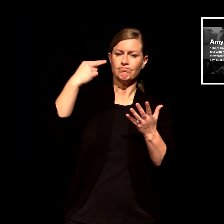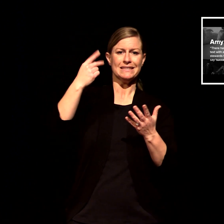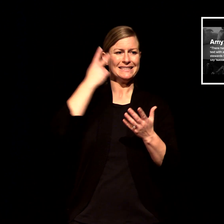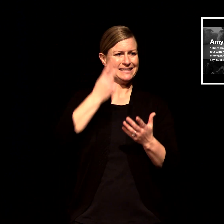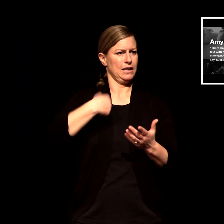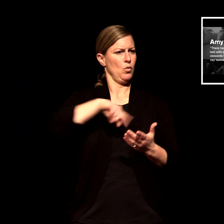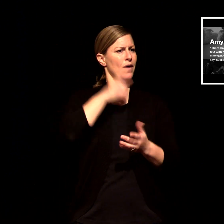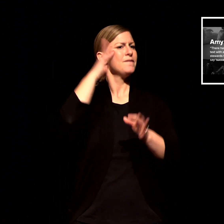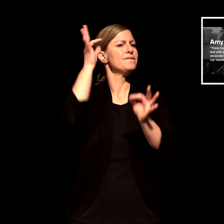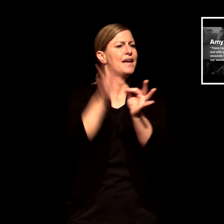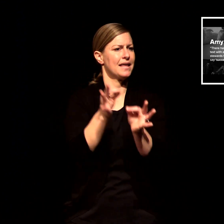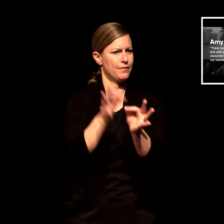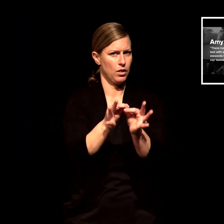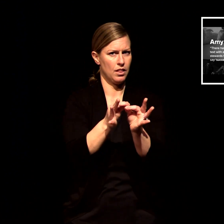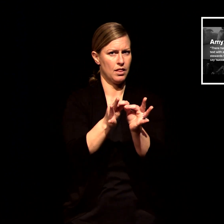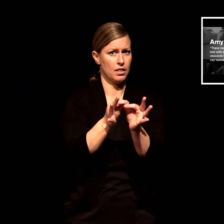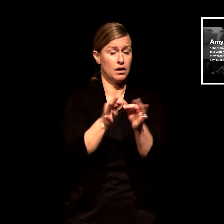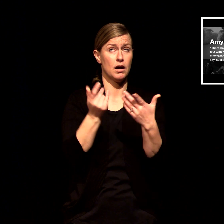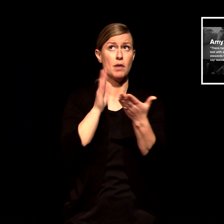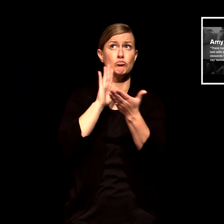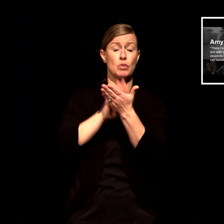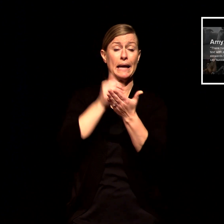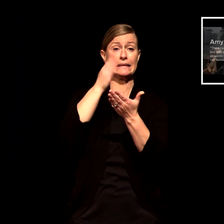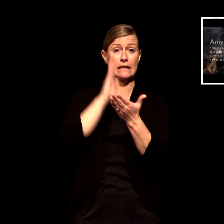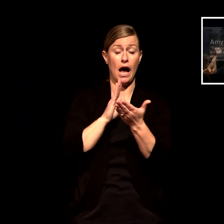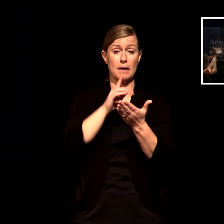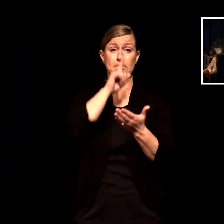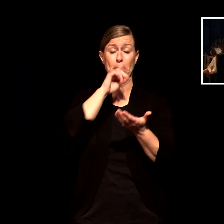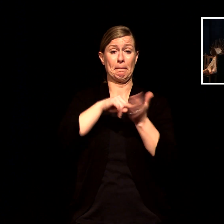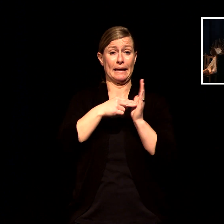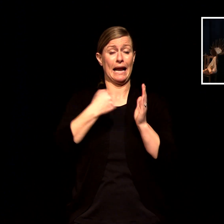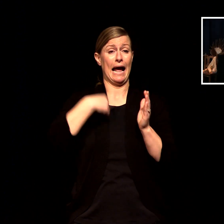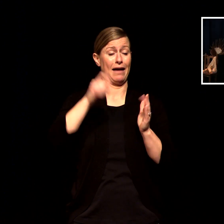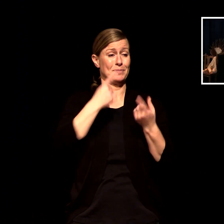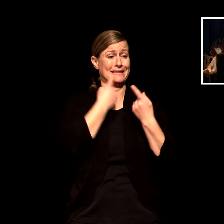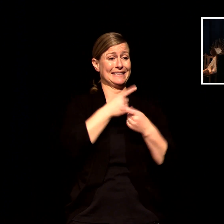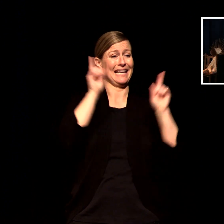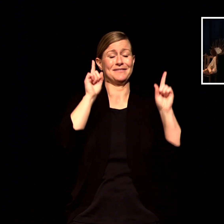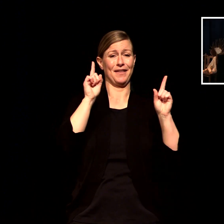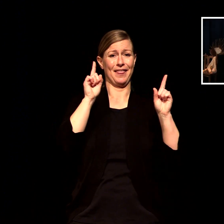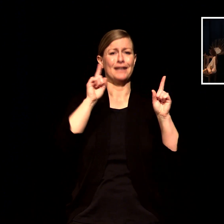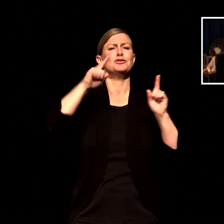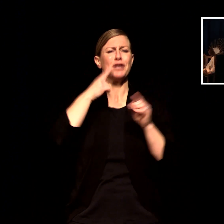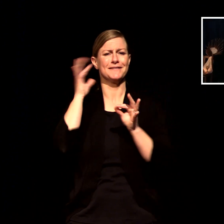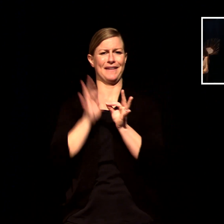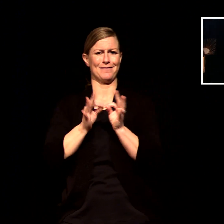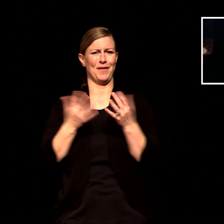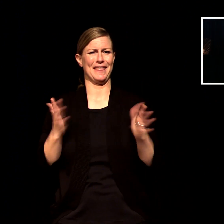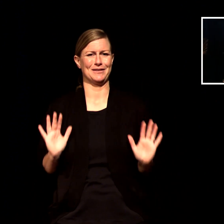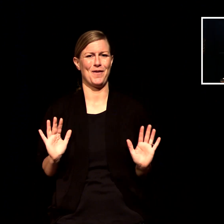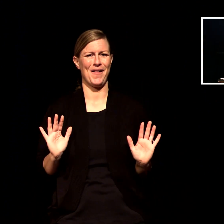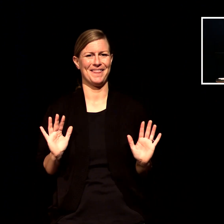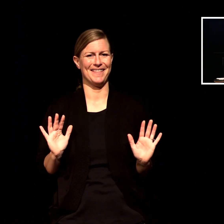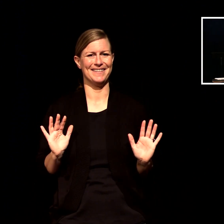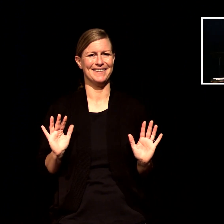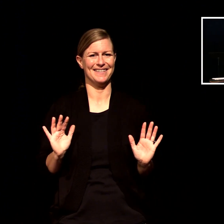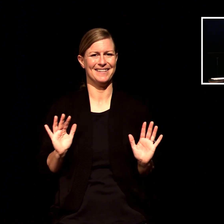we trust that success to jesus but we are faithful to be on mission he has invited us in